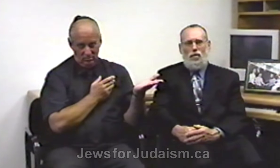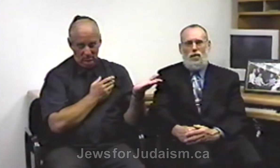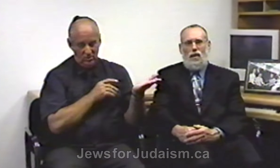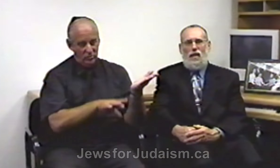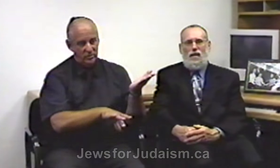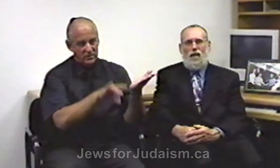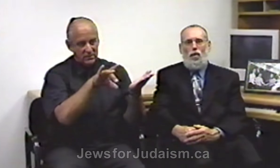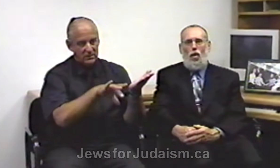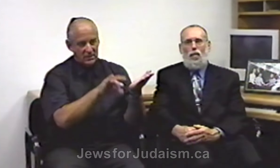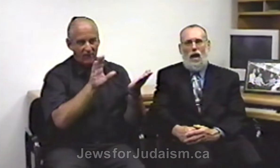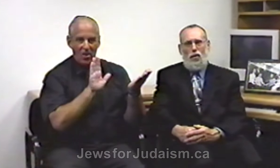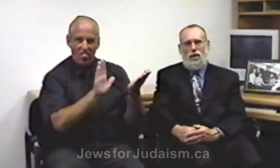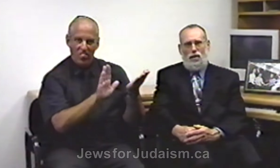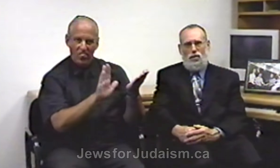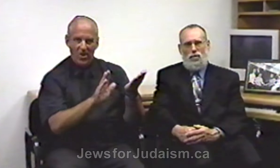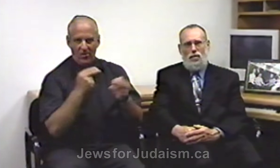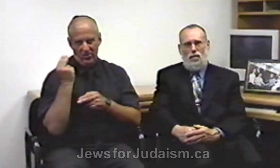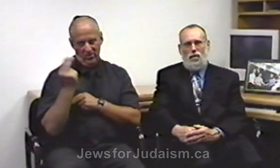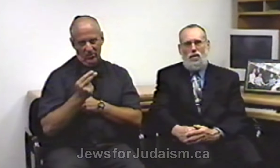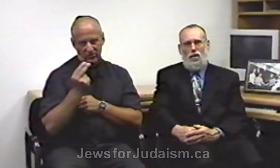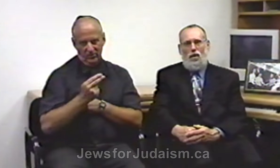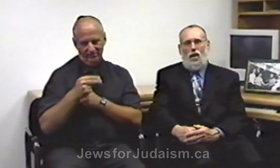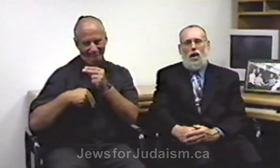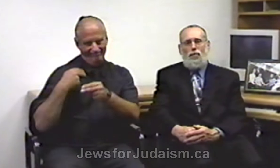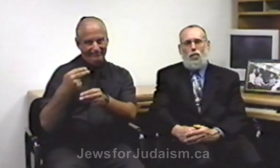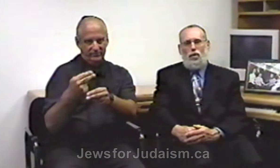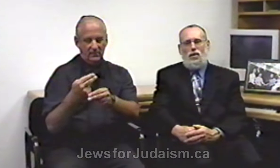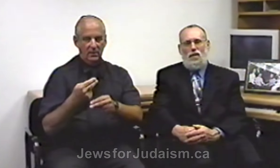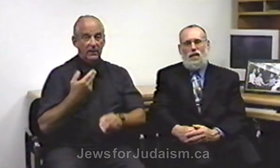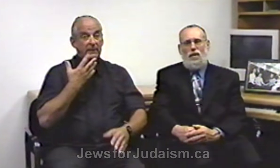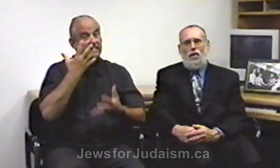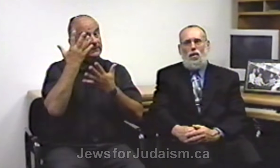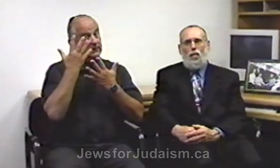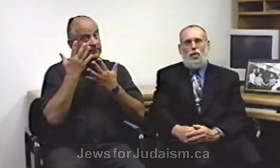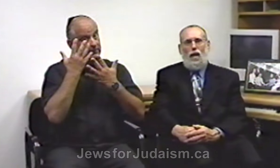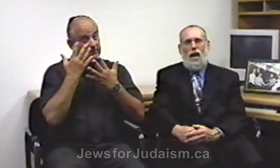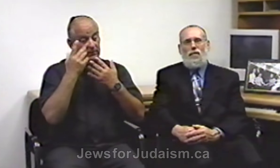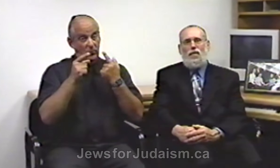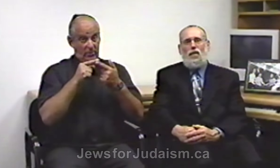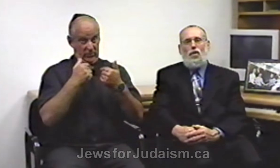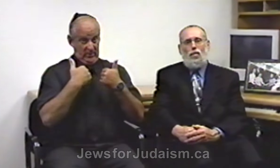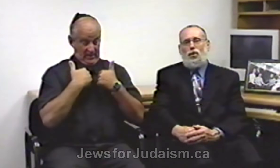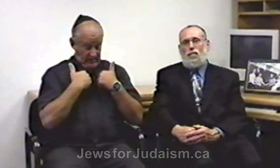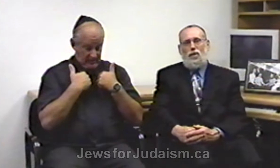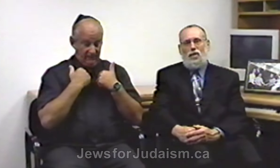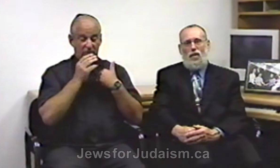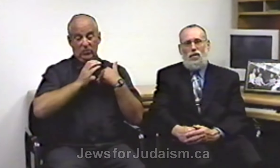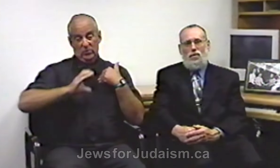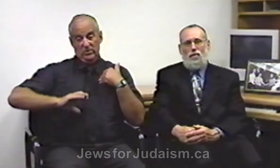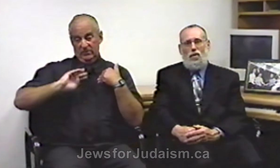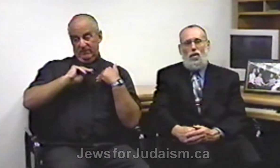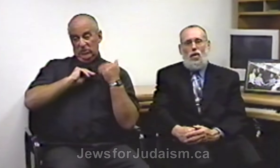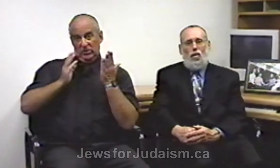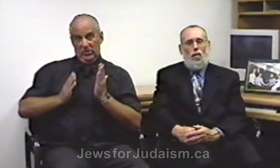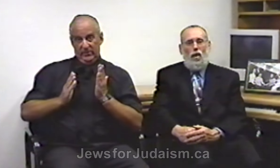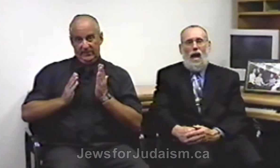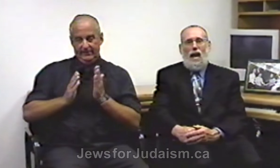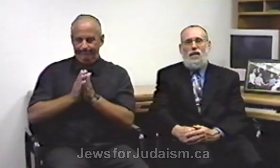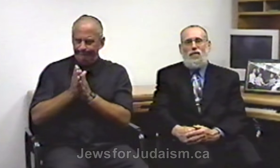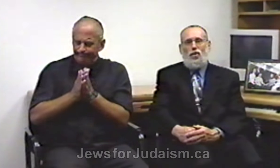their own heritage unfortunately when you have Christian missionaries who are actively